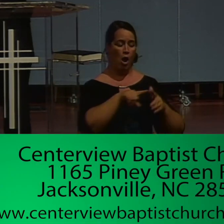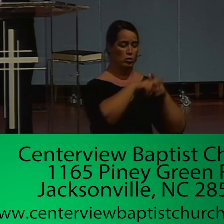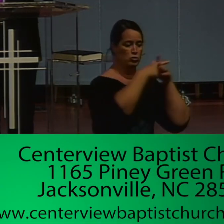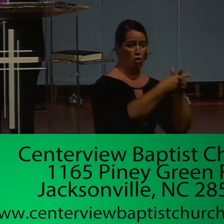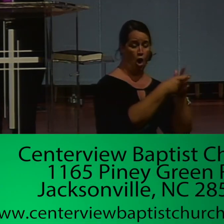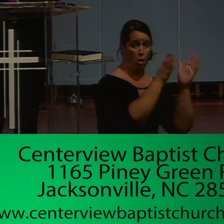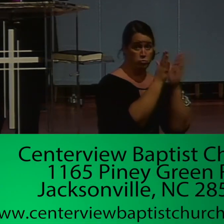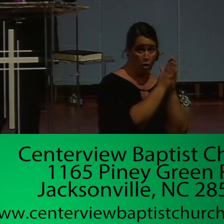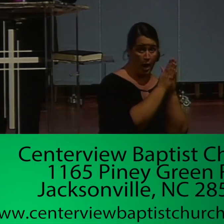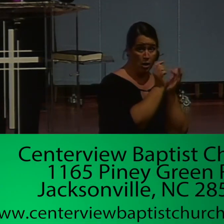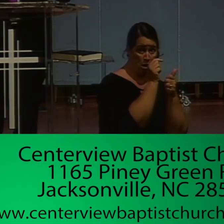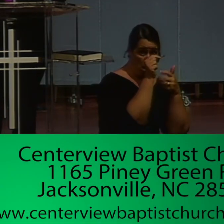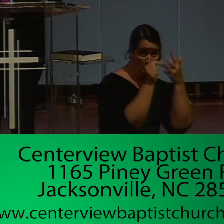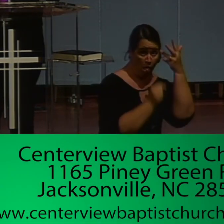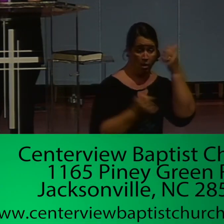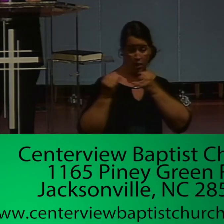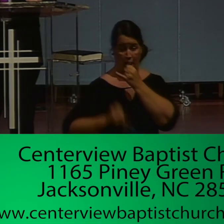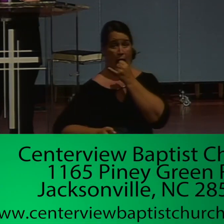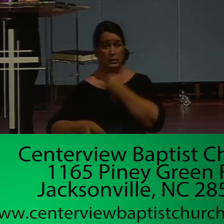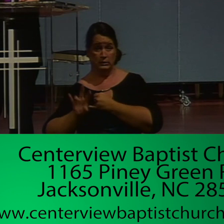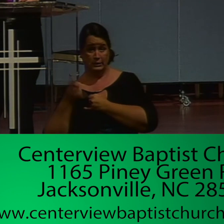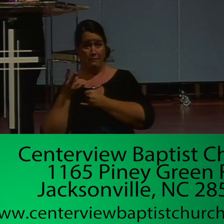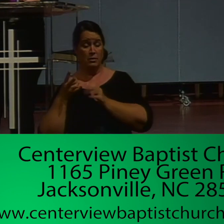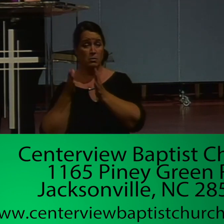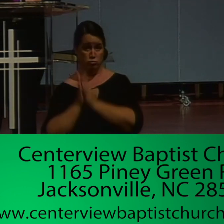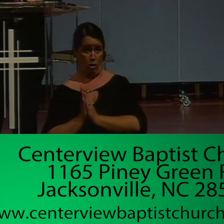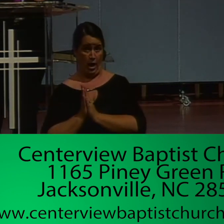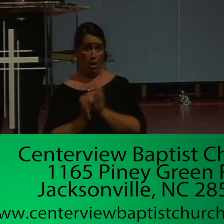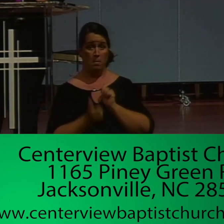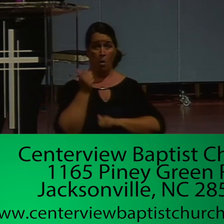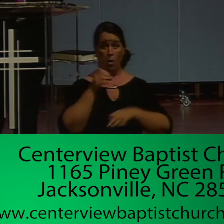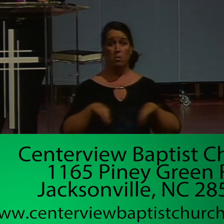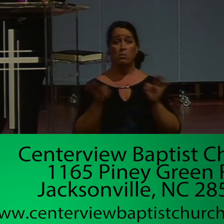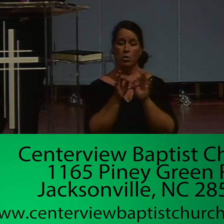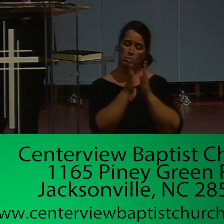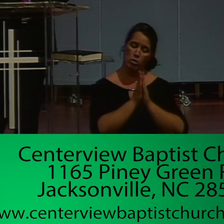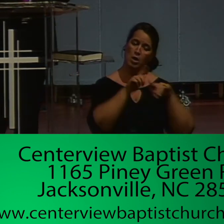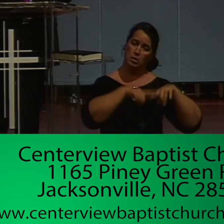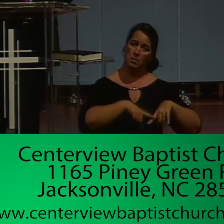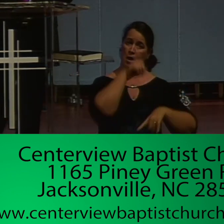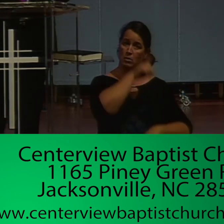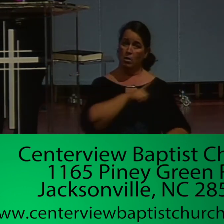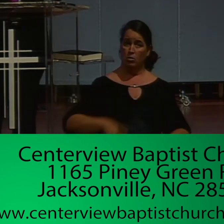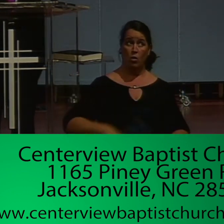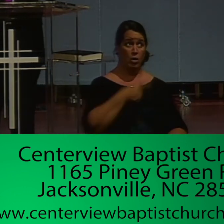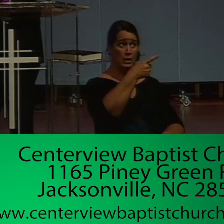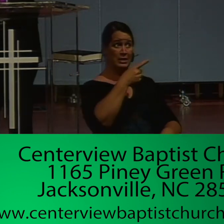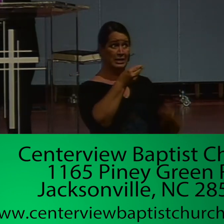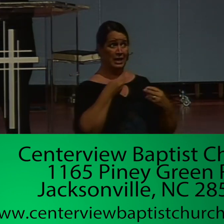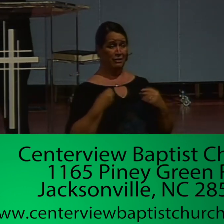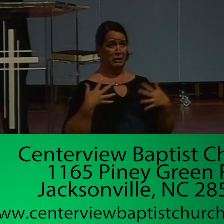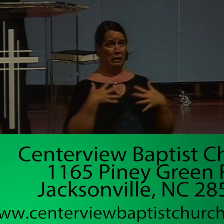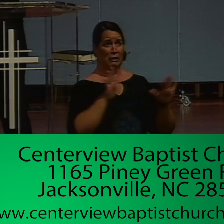responsibility was there. Submission to governing authorities was there. Most of all, what was there was pray depending on Lord. He's not given us a spirit of fear, but of